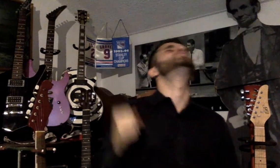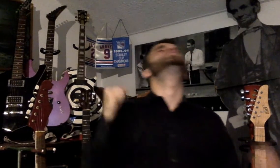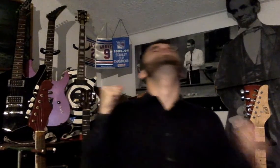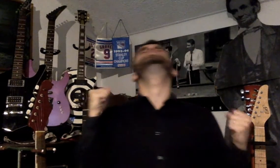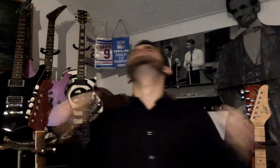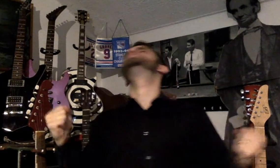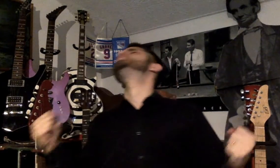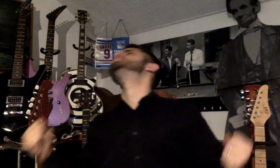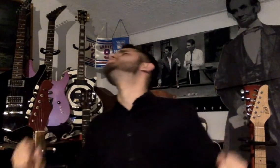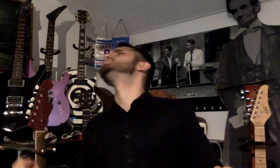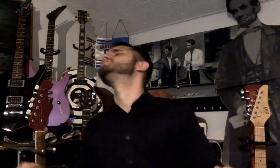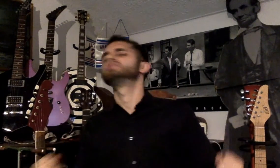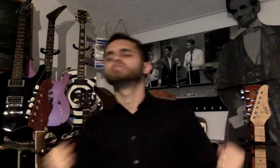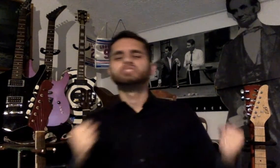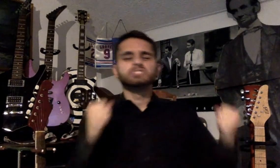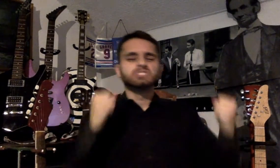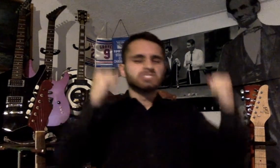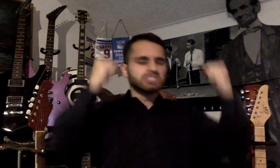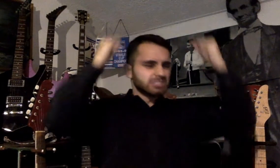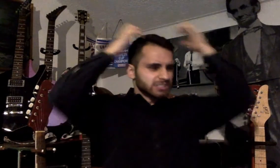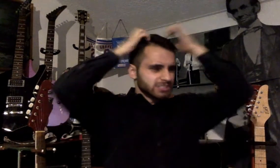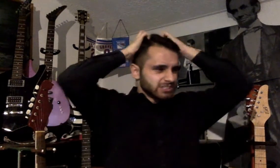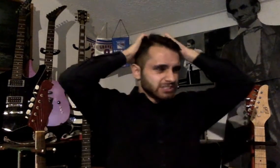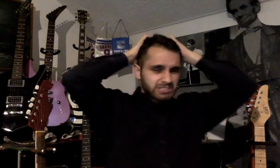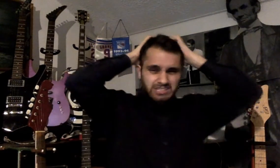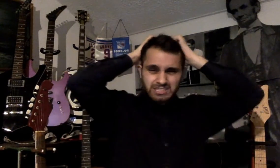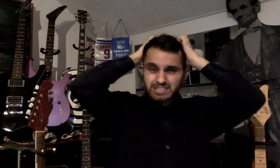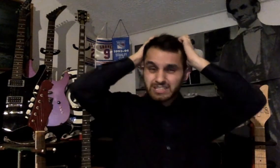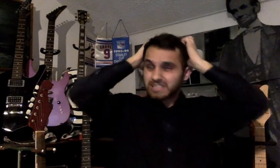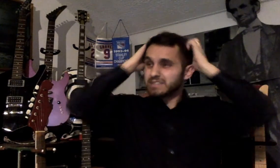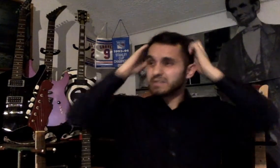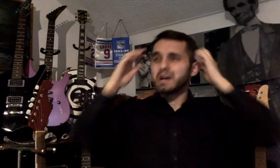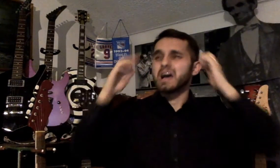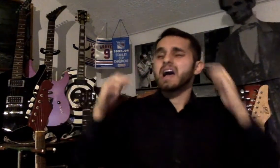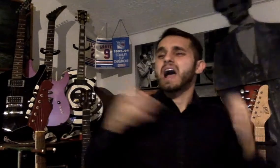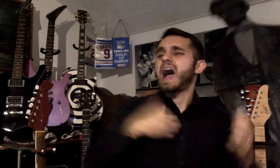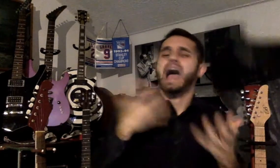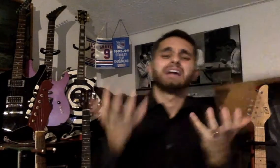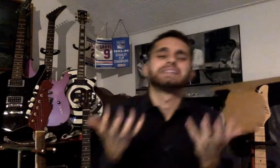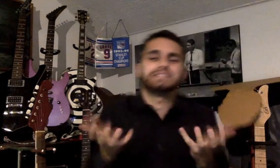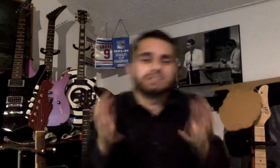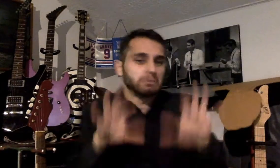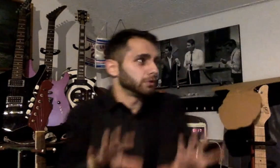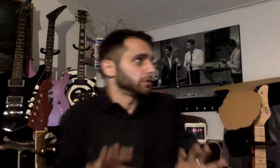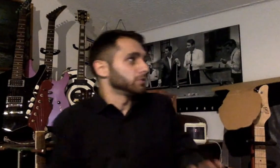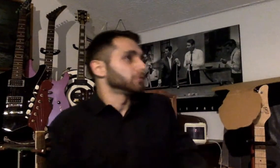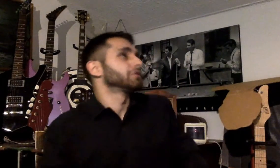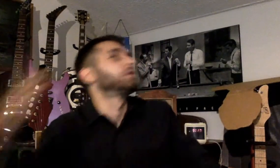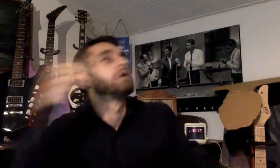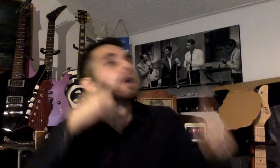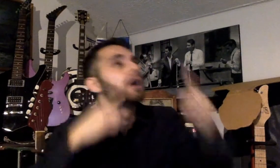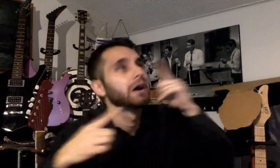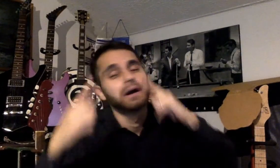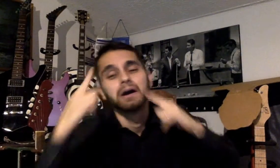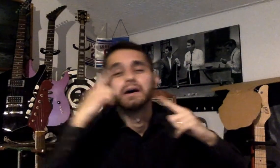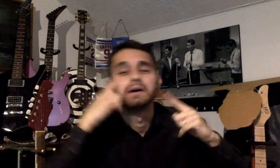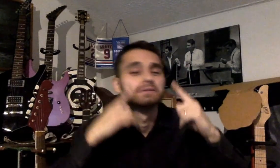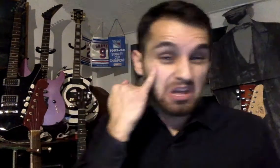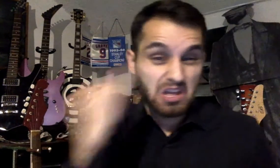who did me to make you cry? If I'm